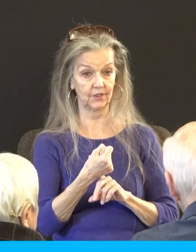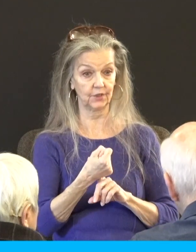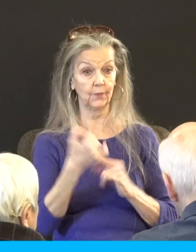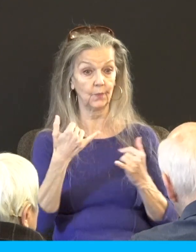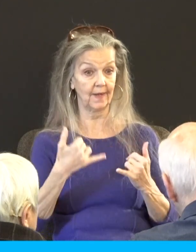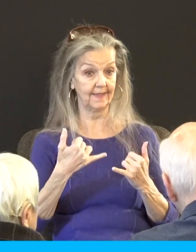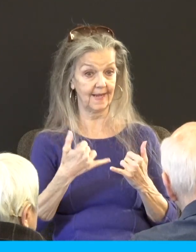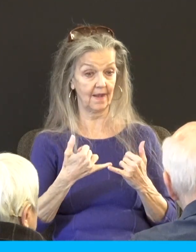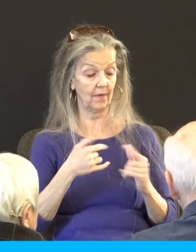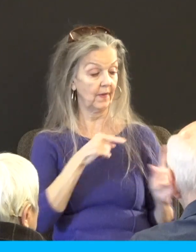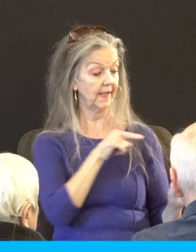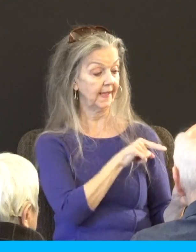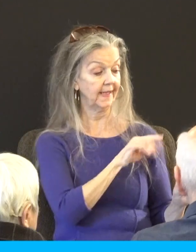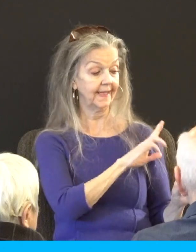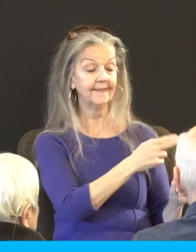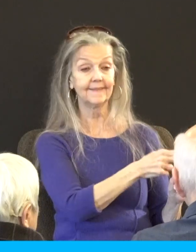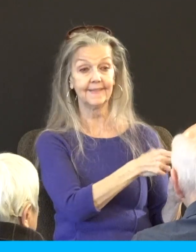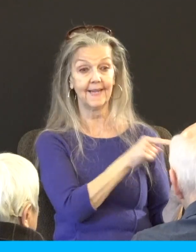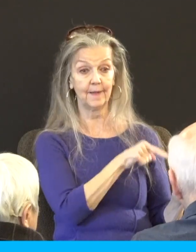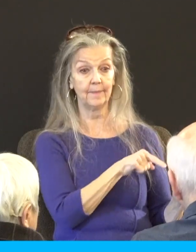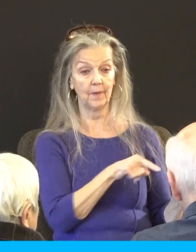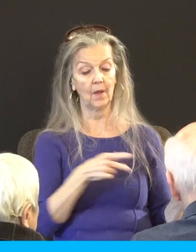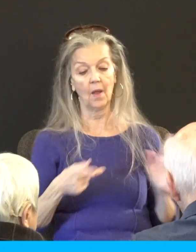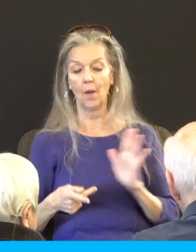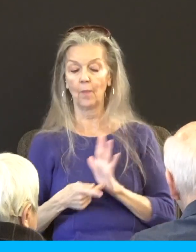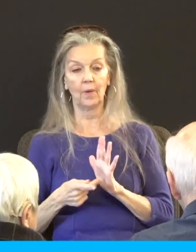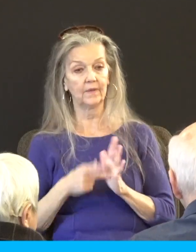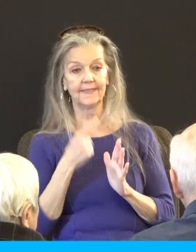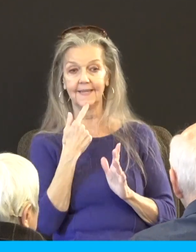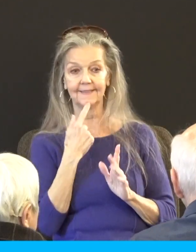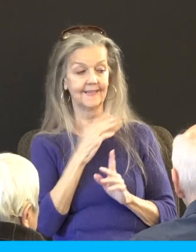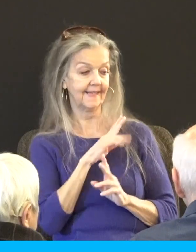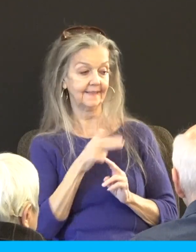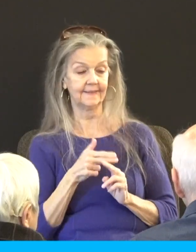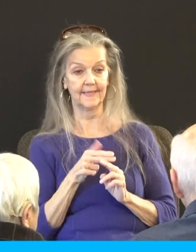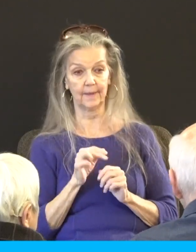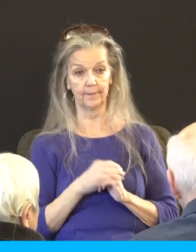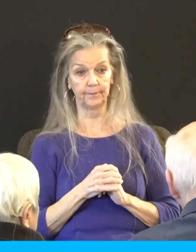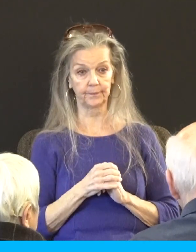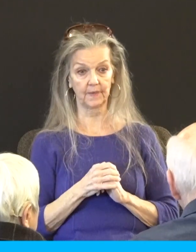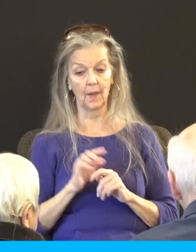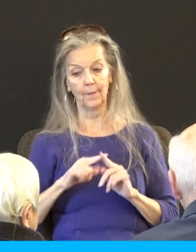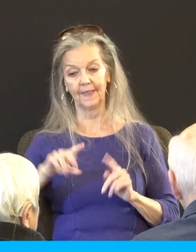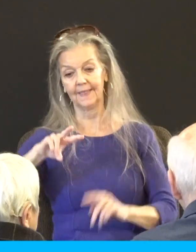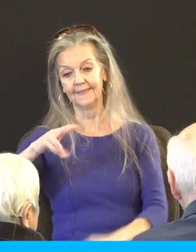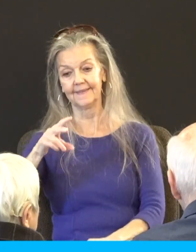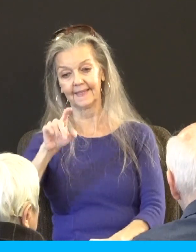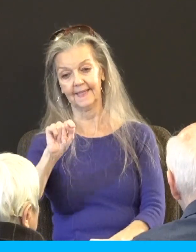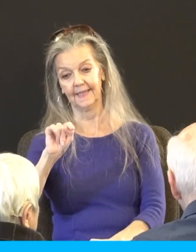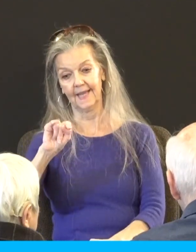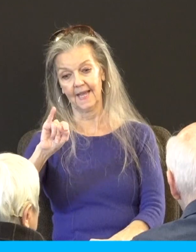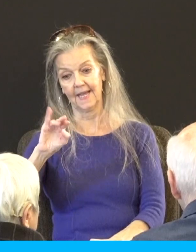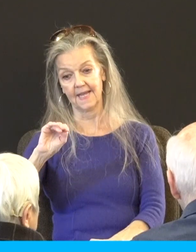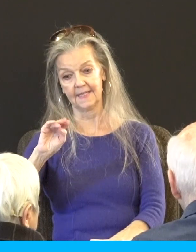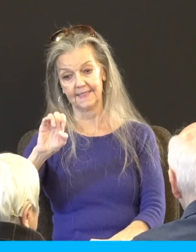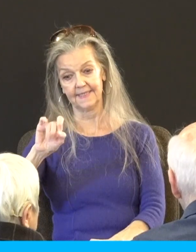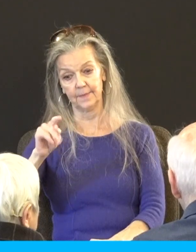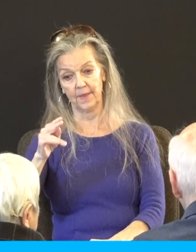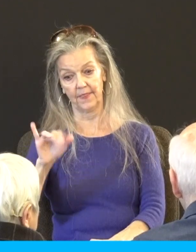he's just dealing with the issue and yet if you read 2nd Timothy as Paul's getting near the end of his ministry he mentions a couple of guys